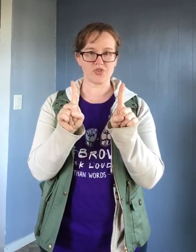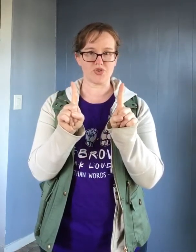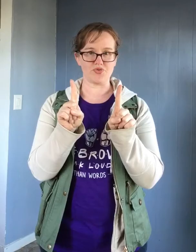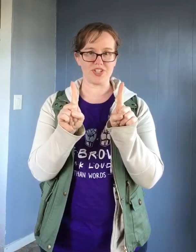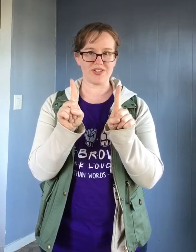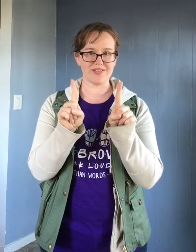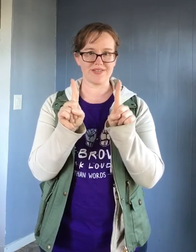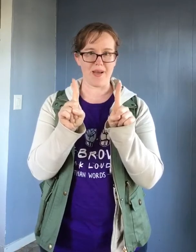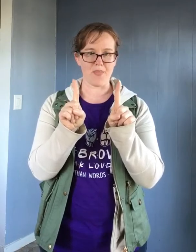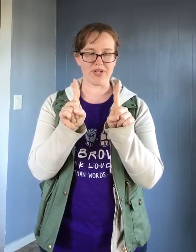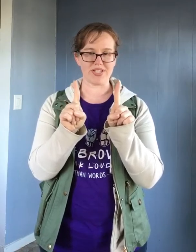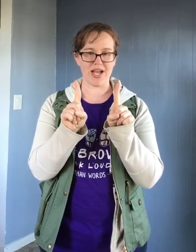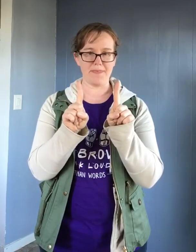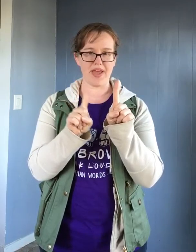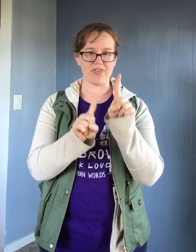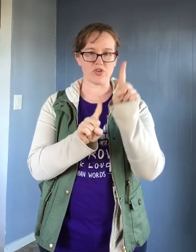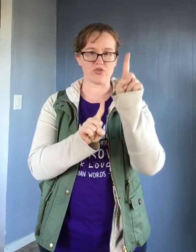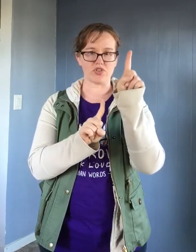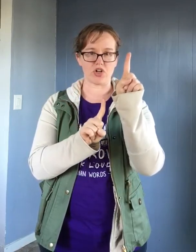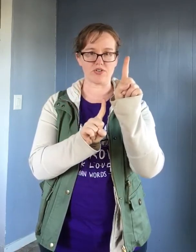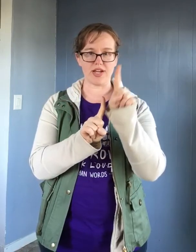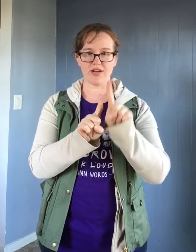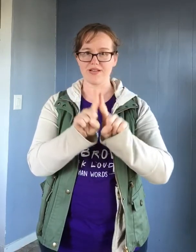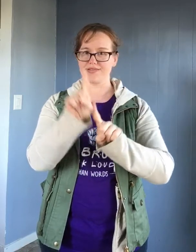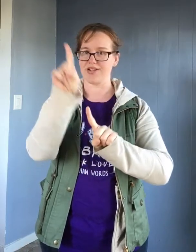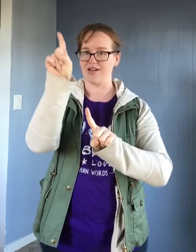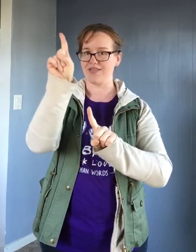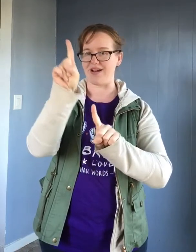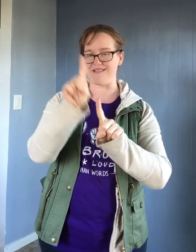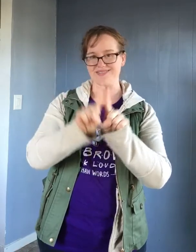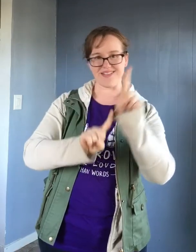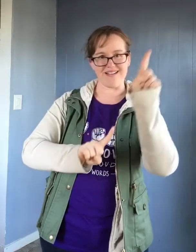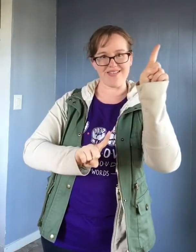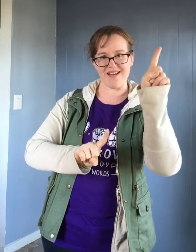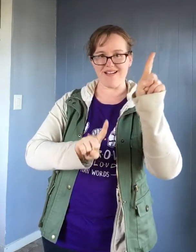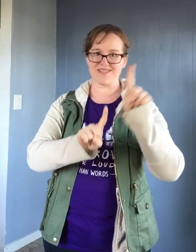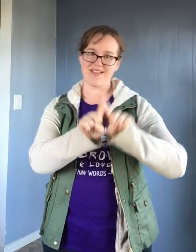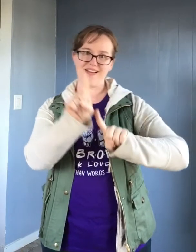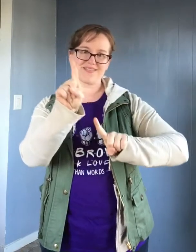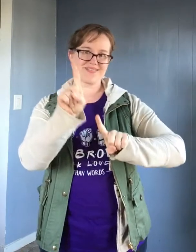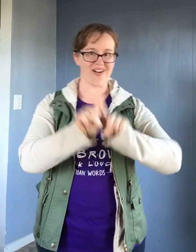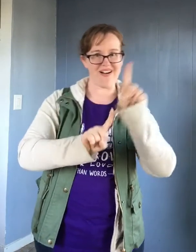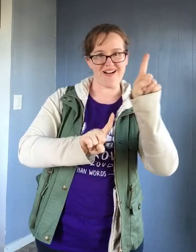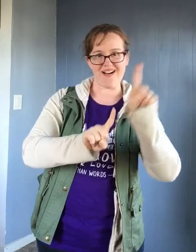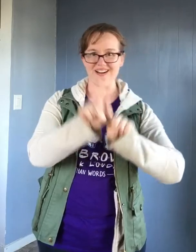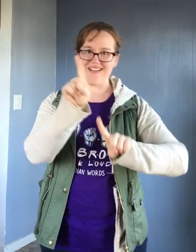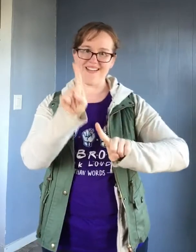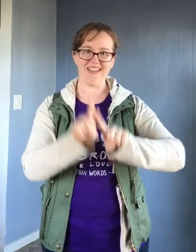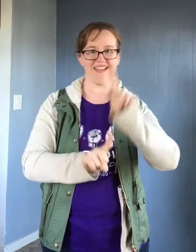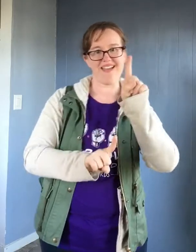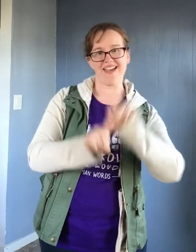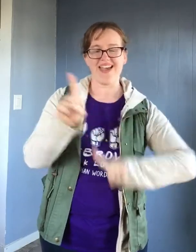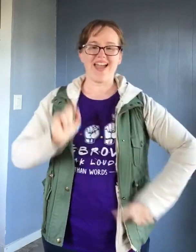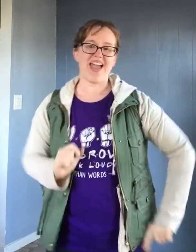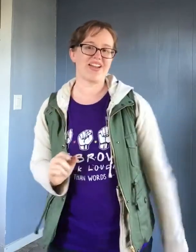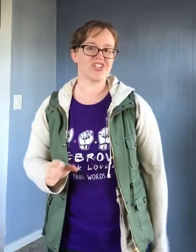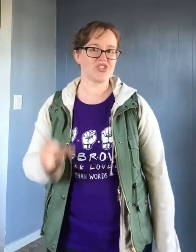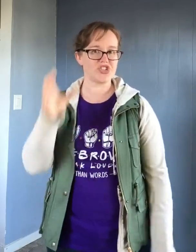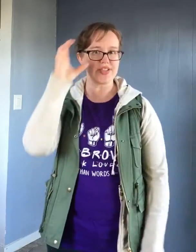Two fingers pointing up. And it goes star there. Star there. Star there. Star. And I showed you